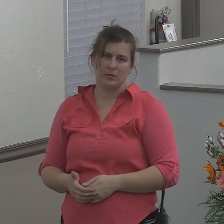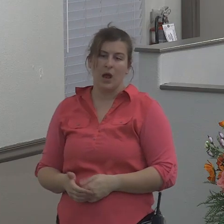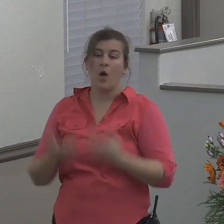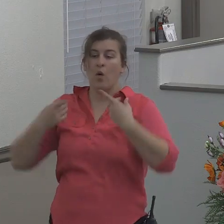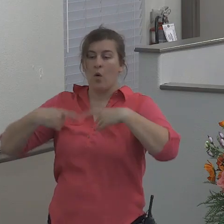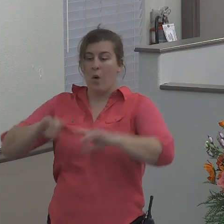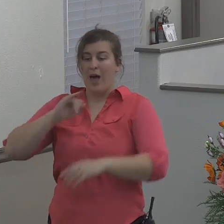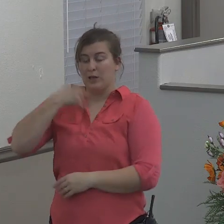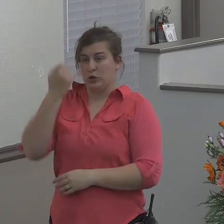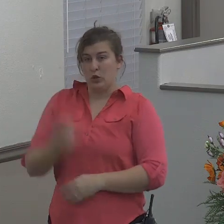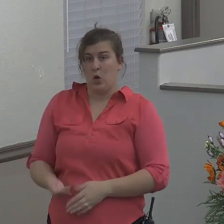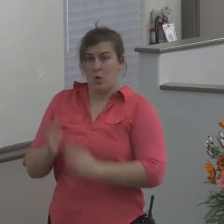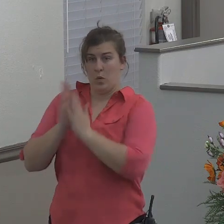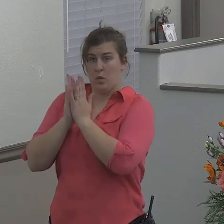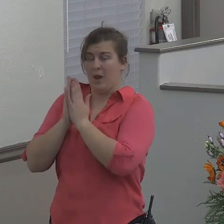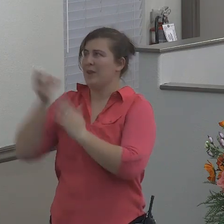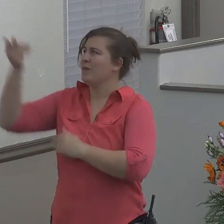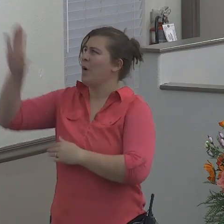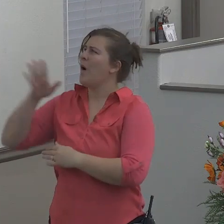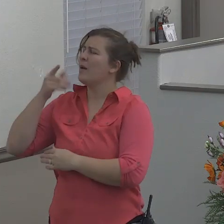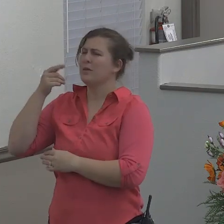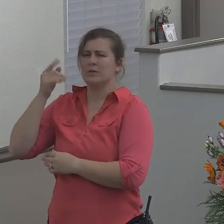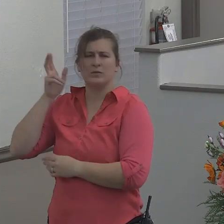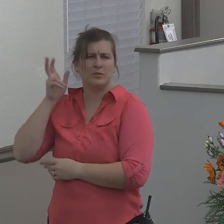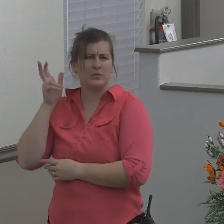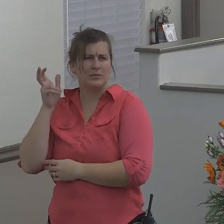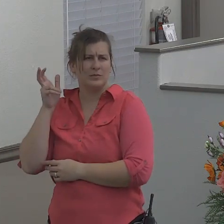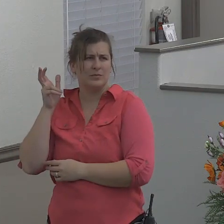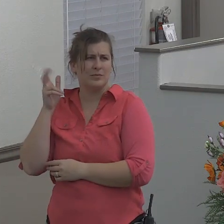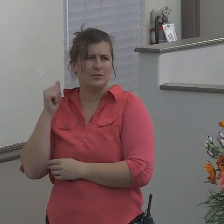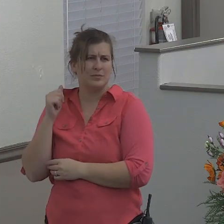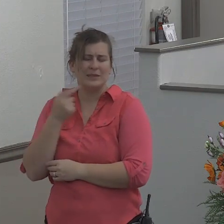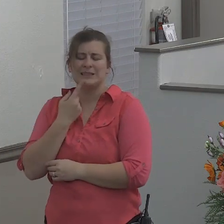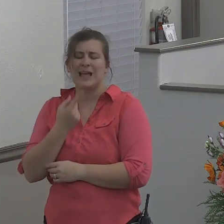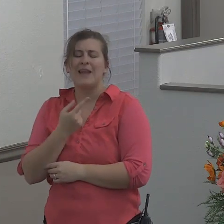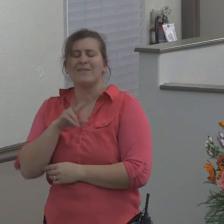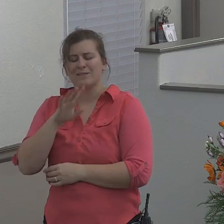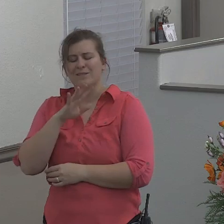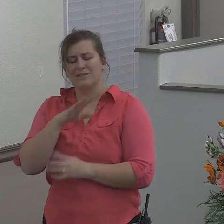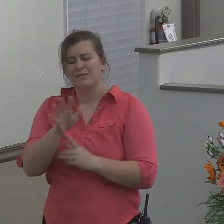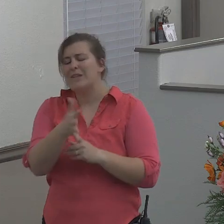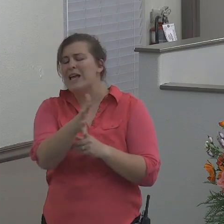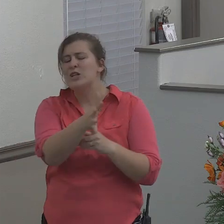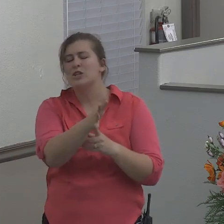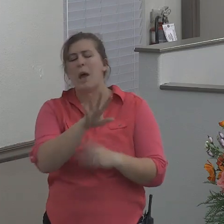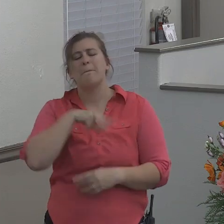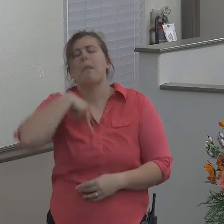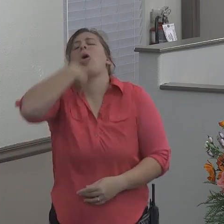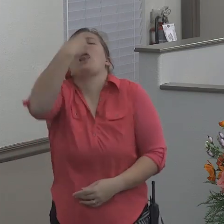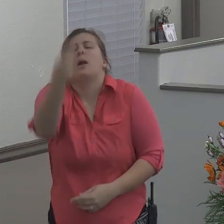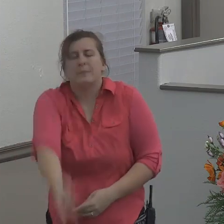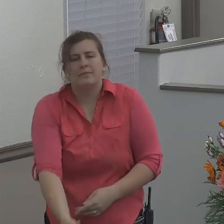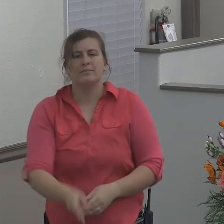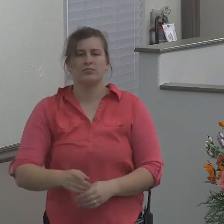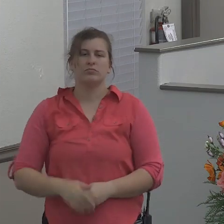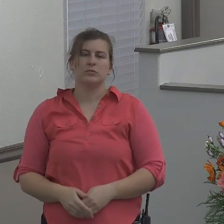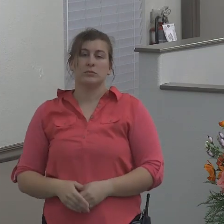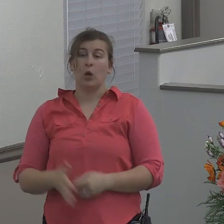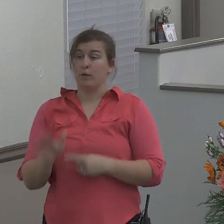God heard and said fish spit him out and up came Jonah